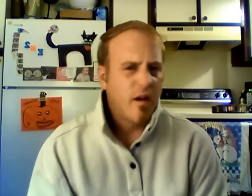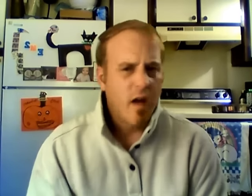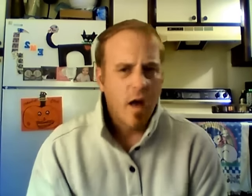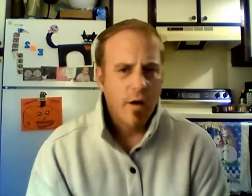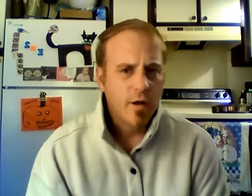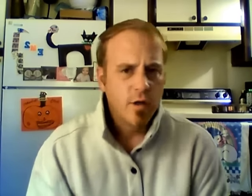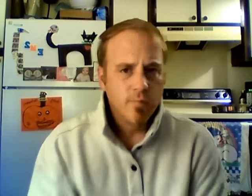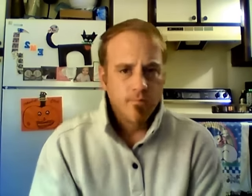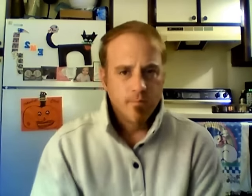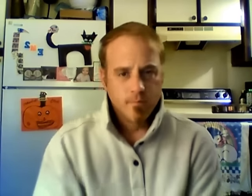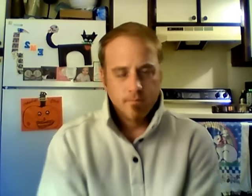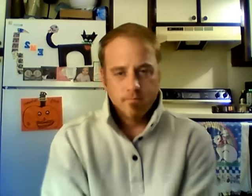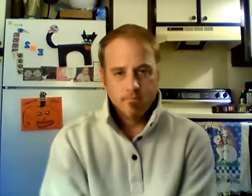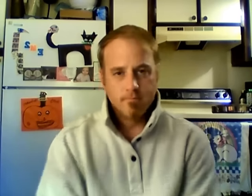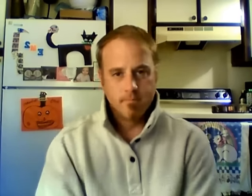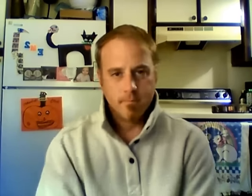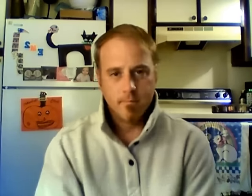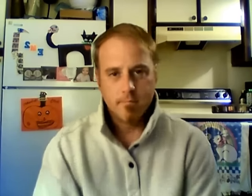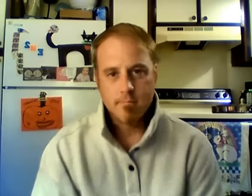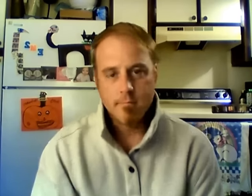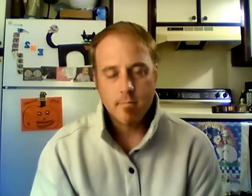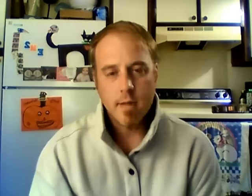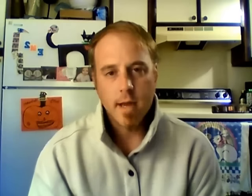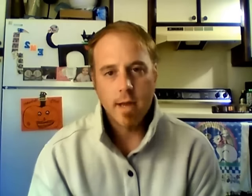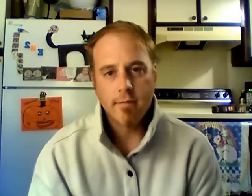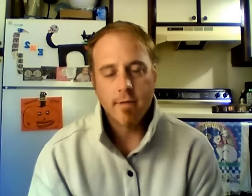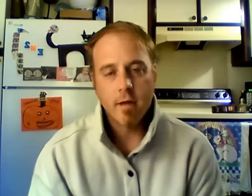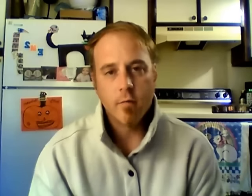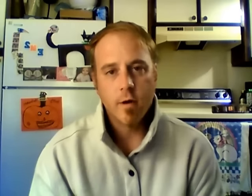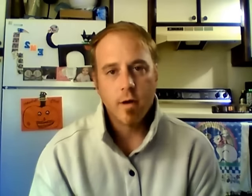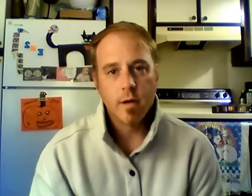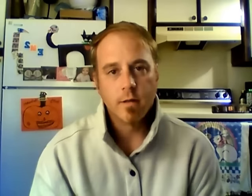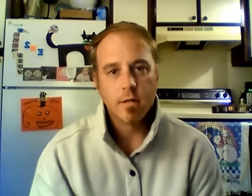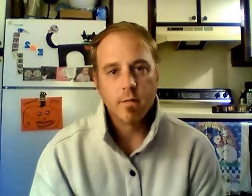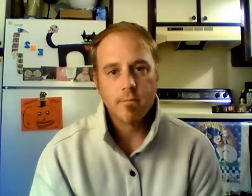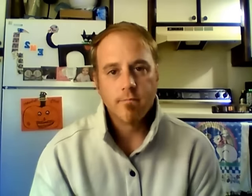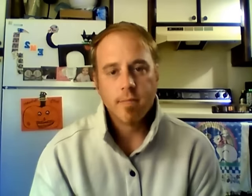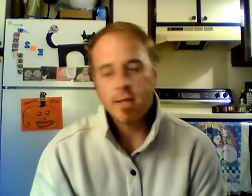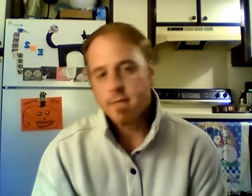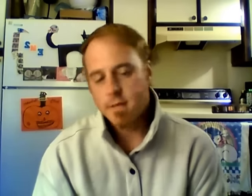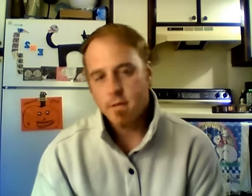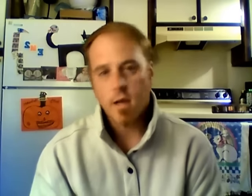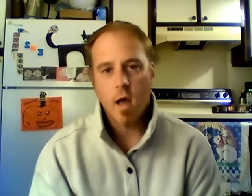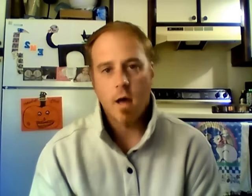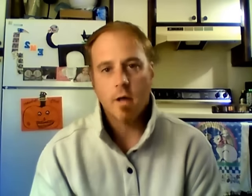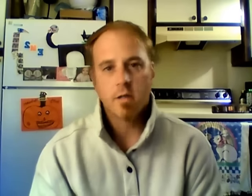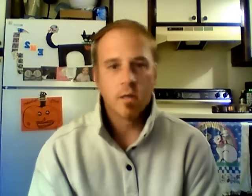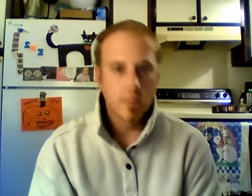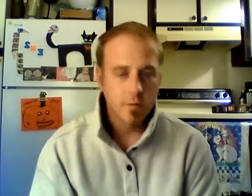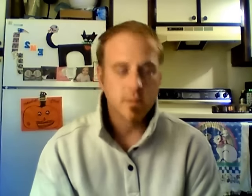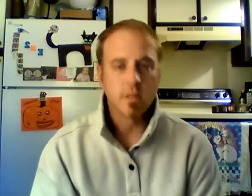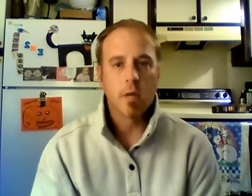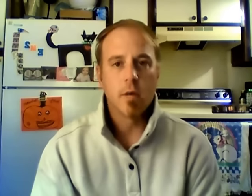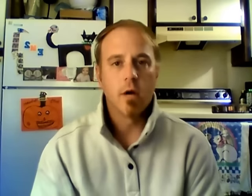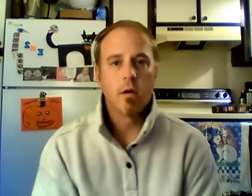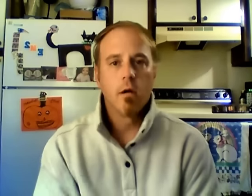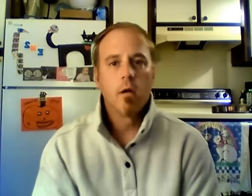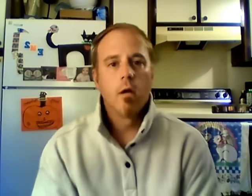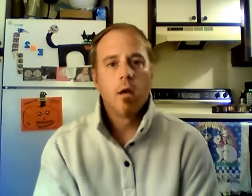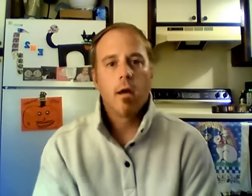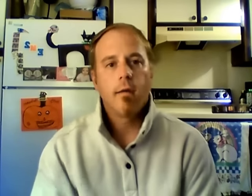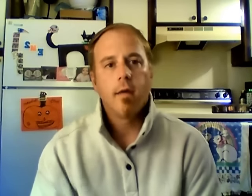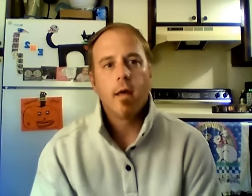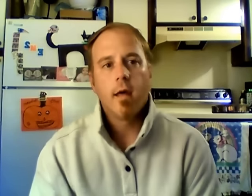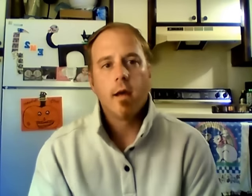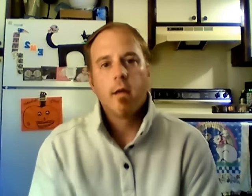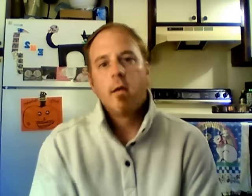out of college. My friend was still in college, it was summer, and then